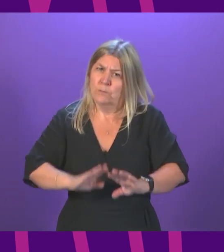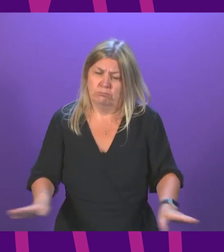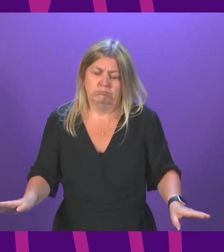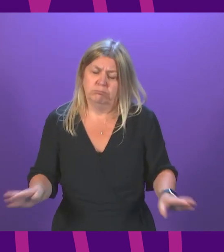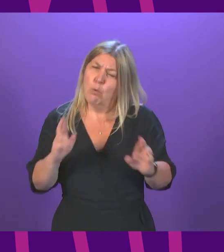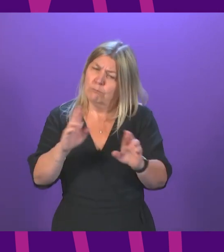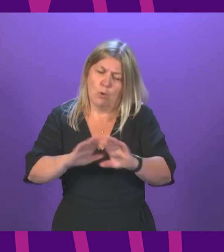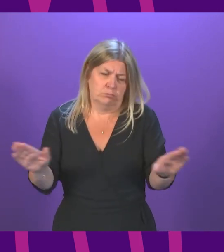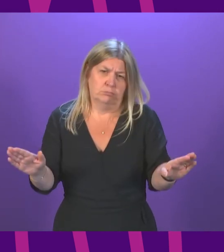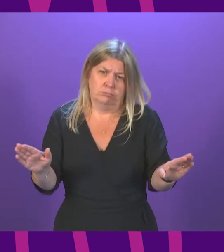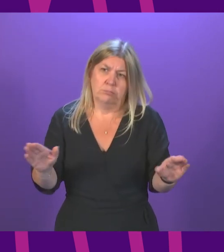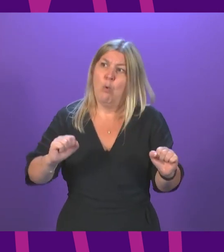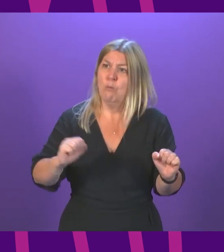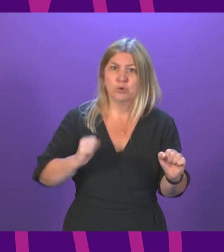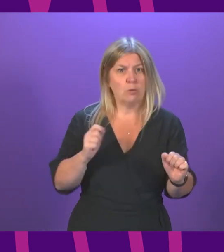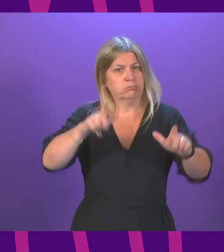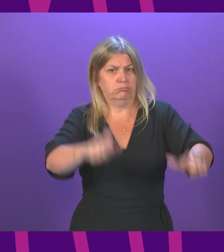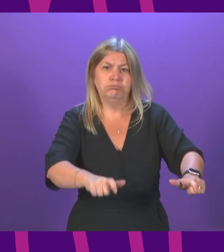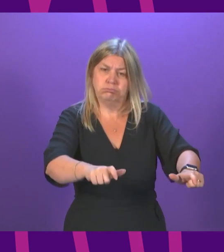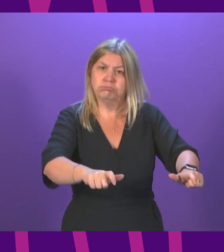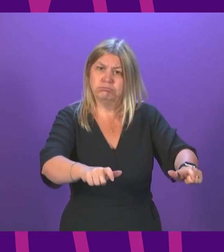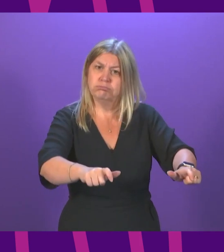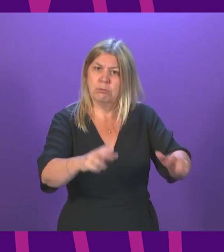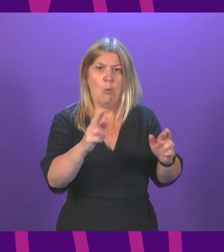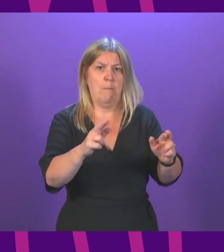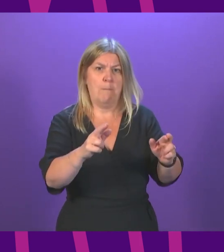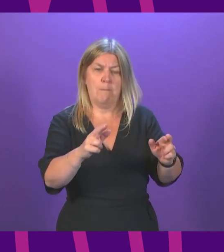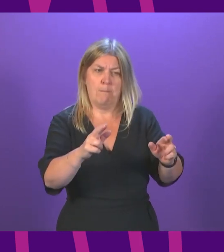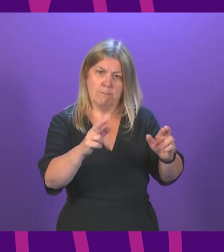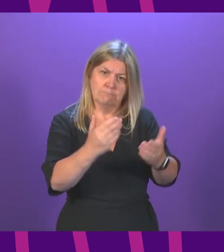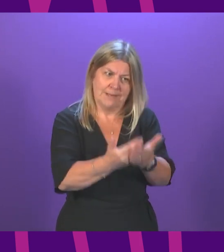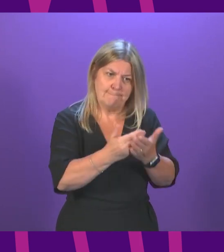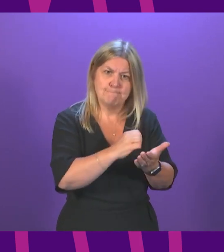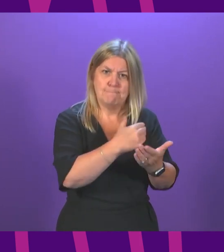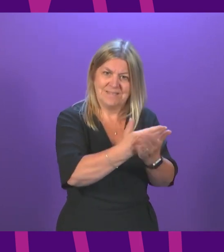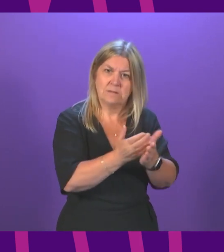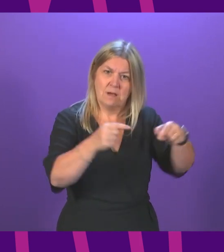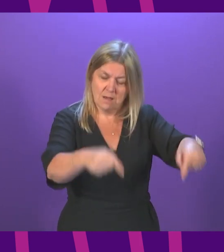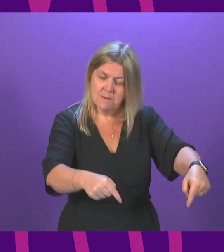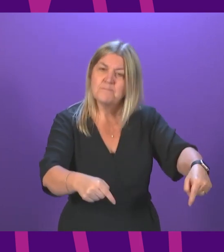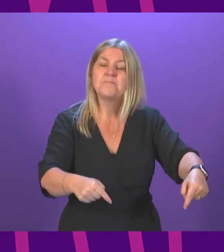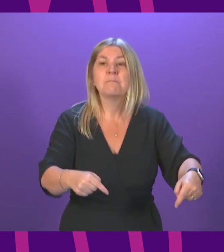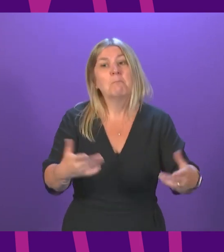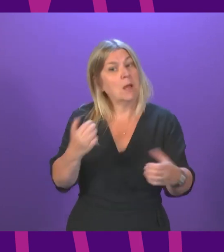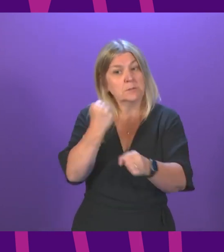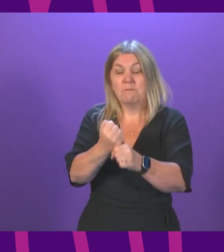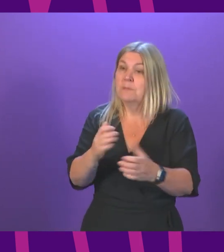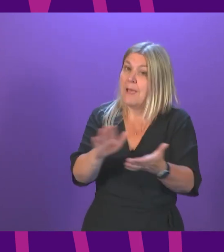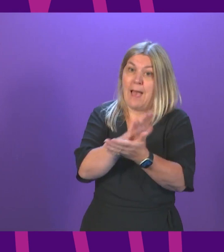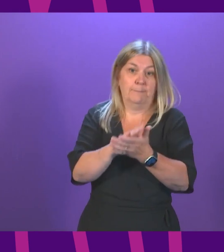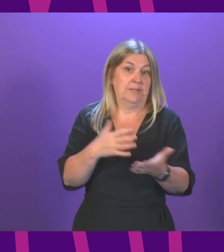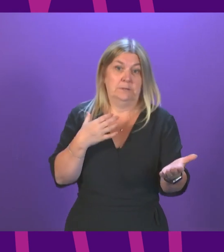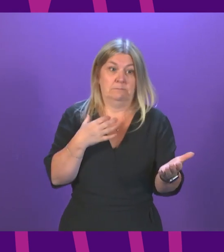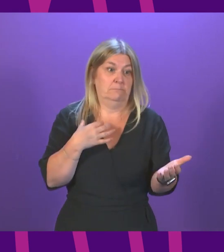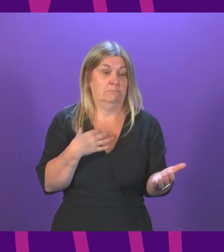Scotland as a whole or the production sector in particular. And of course, yes, the government would be happy to meet with the representative of Bechtou.